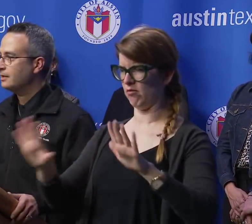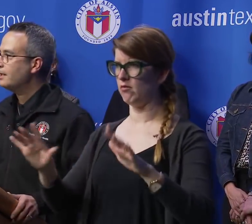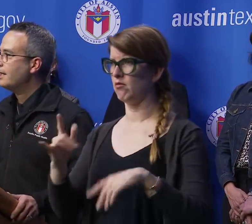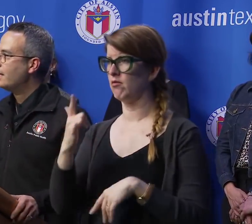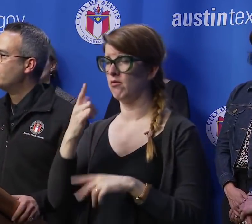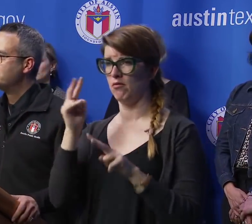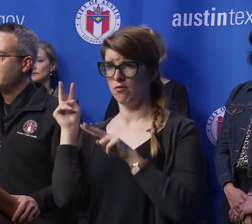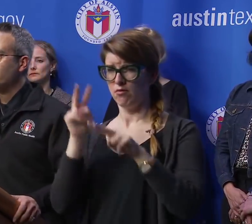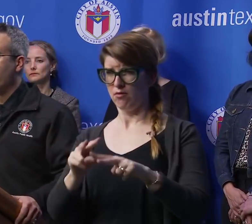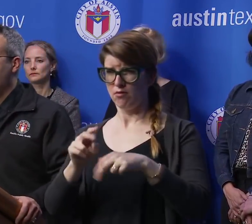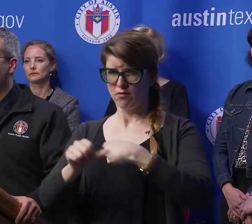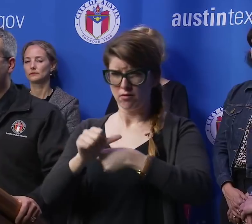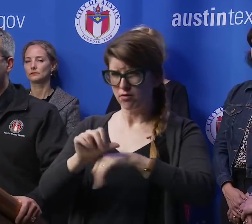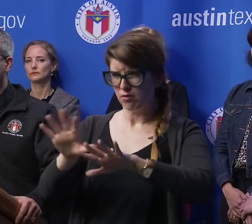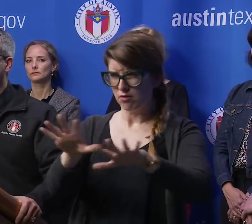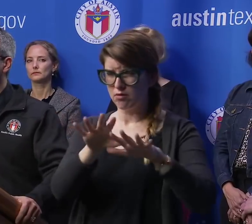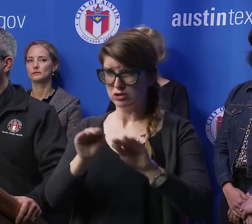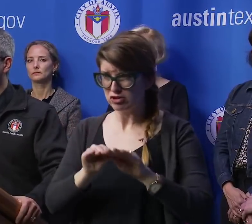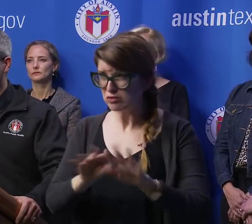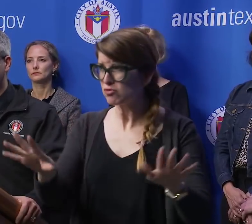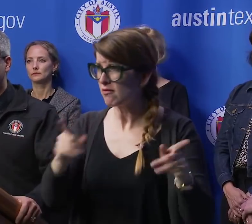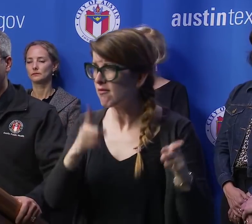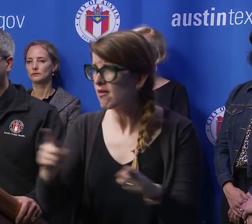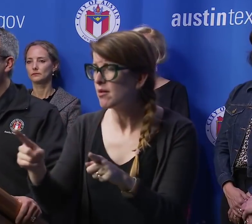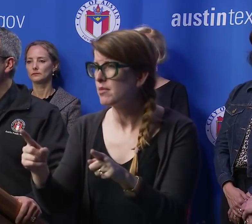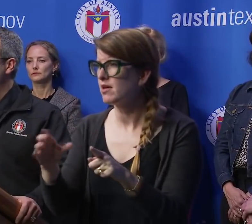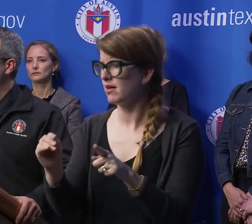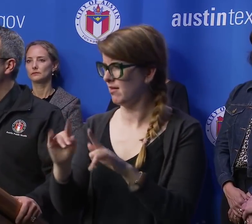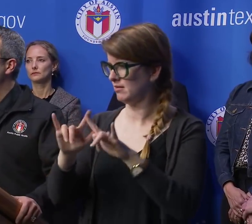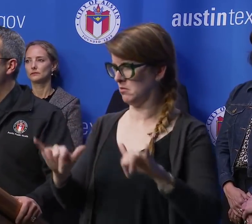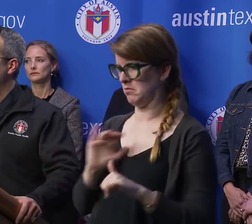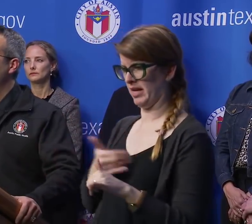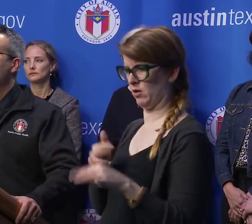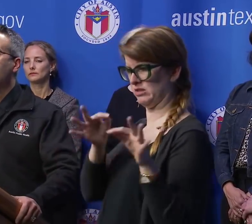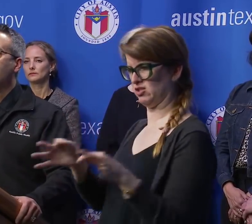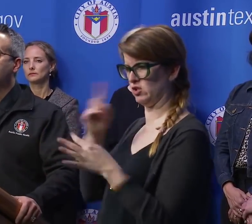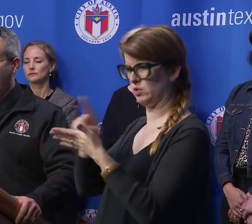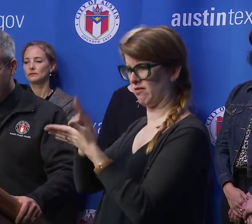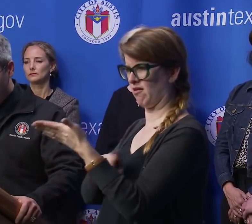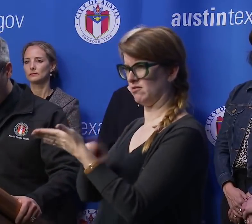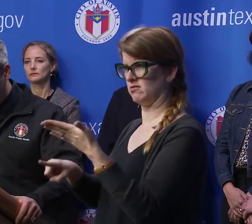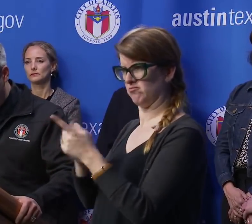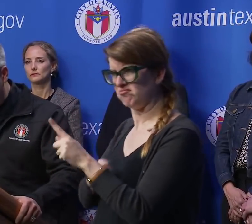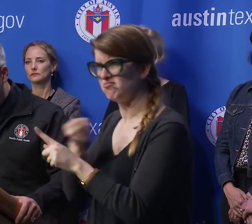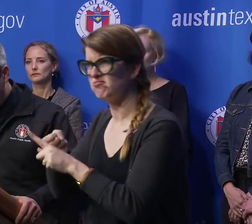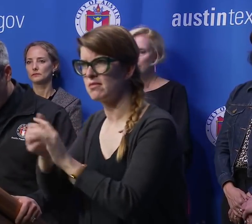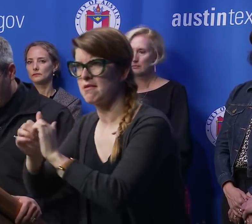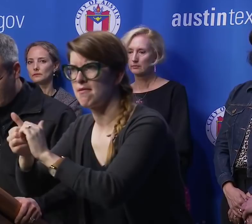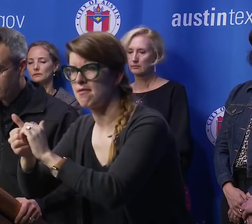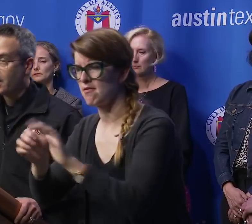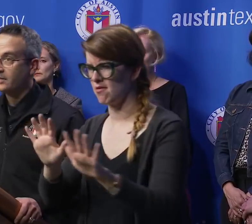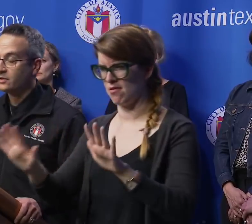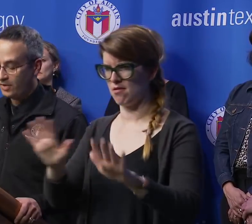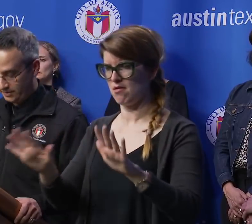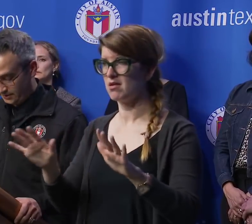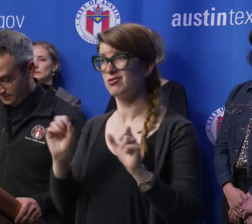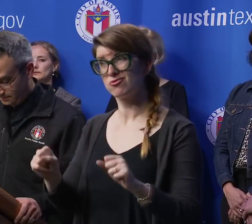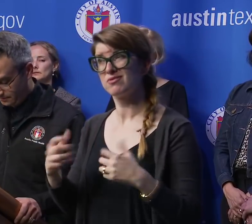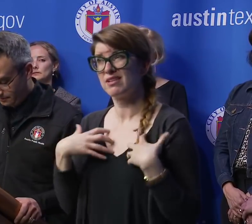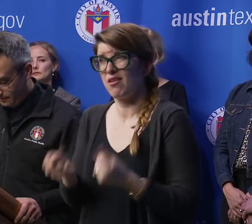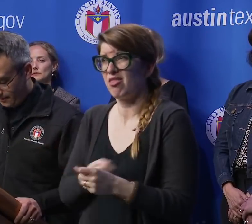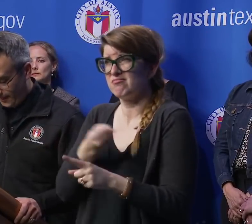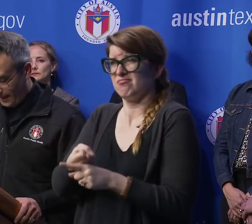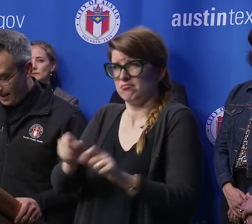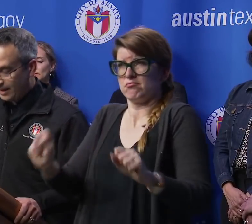spread and what's the impact of the decision we make to cancel the event because that can certainly have health consequences.